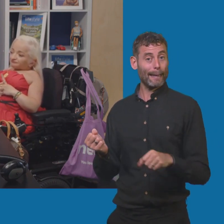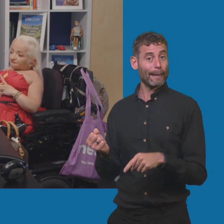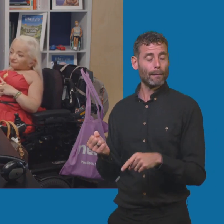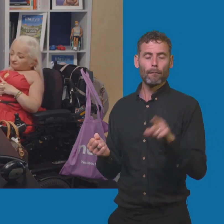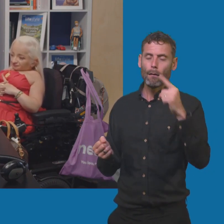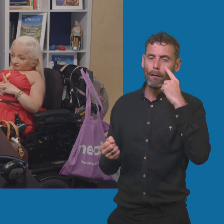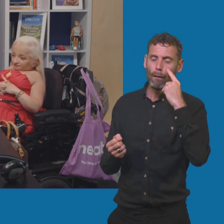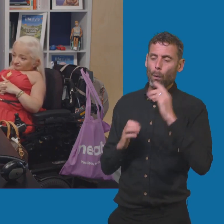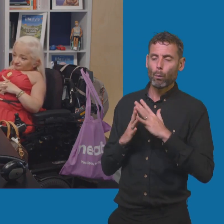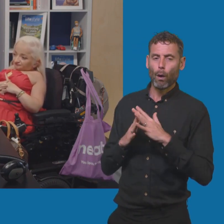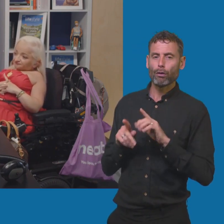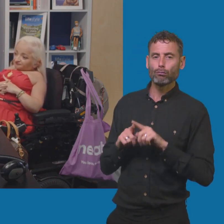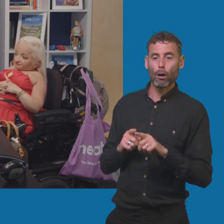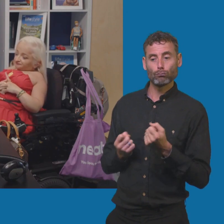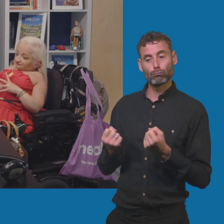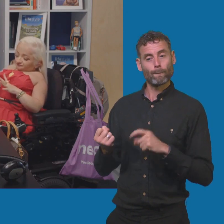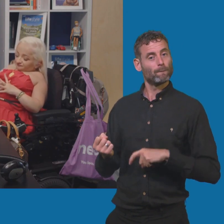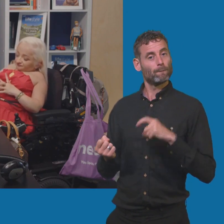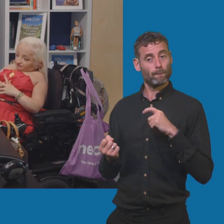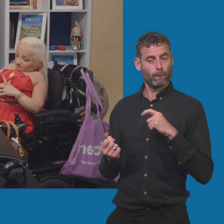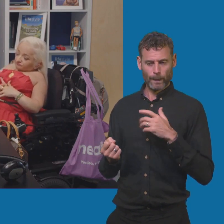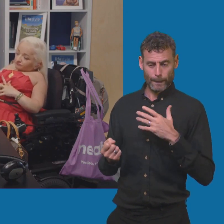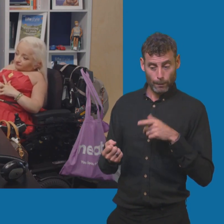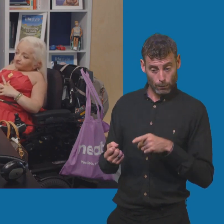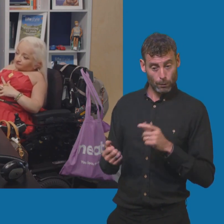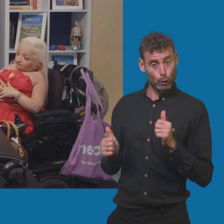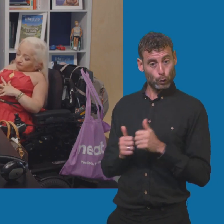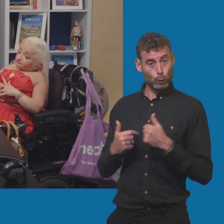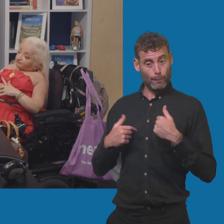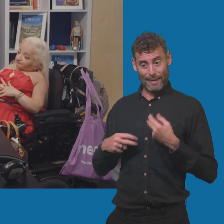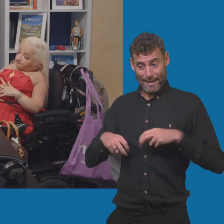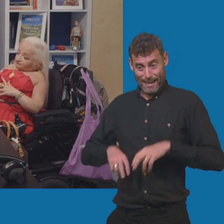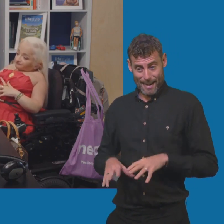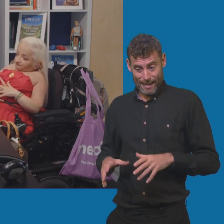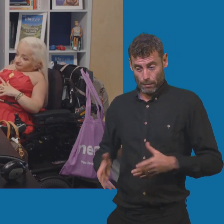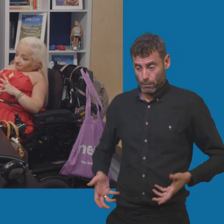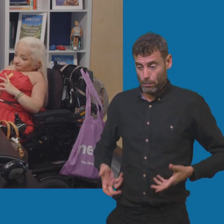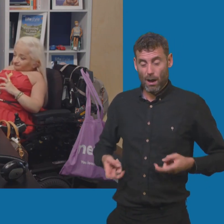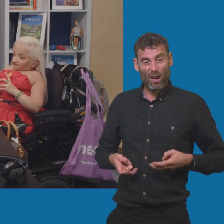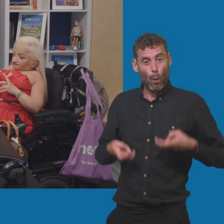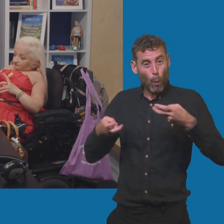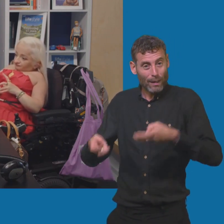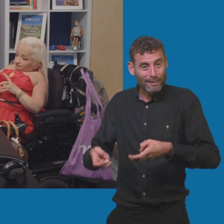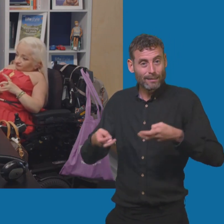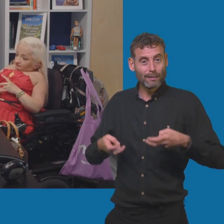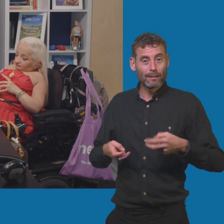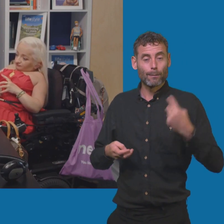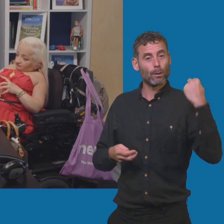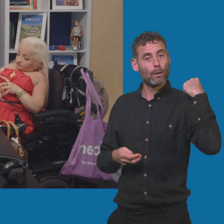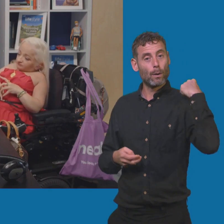that your whatever adaptations you need are compatible with an EV check that a hoist will fit for example because sometimes the boots can be a little bit smaller on electric